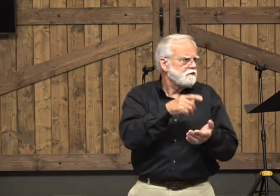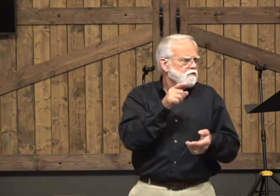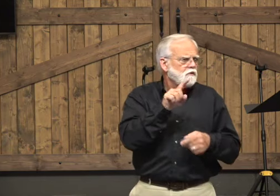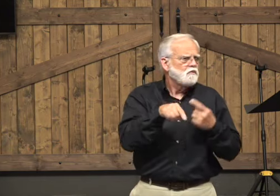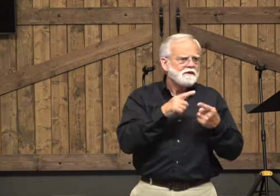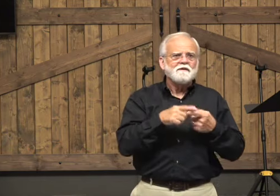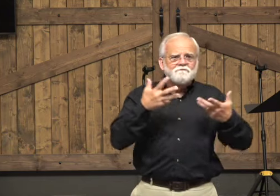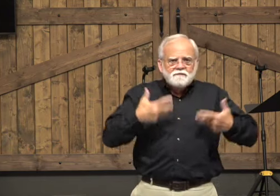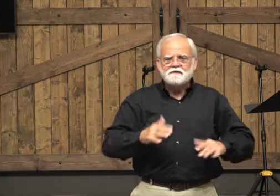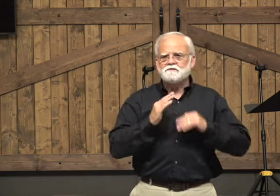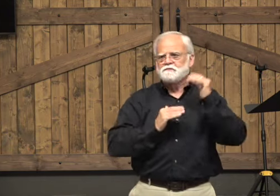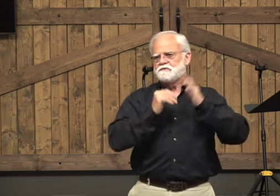it.